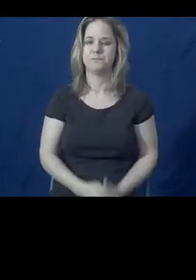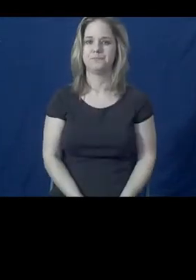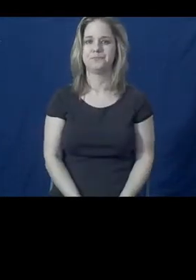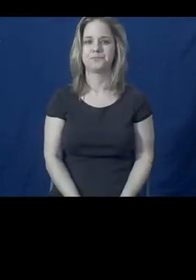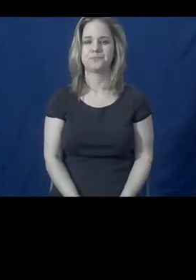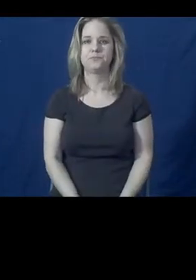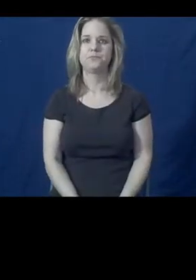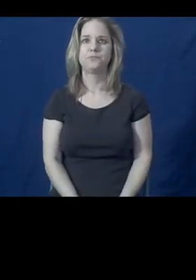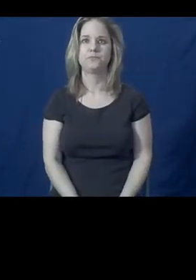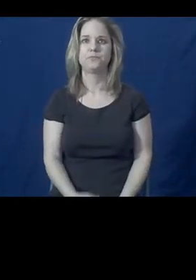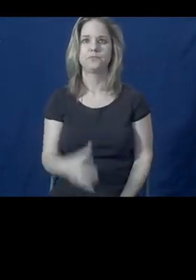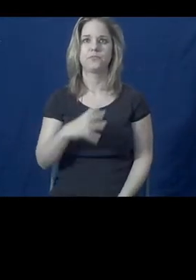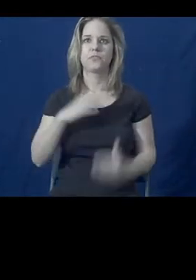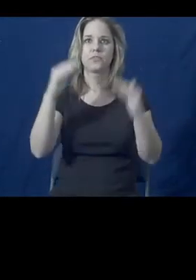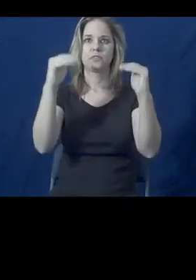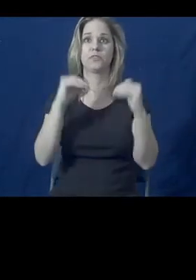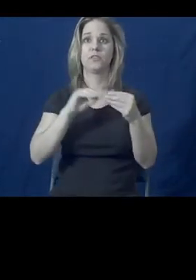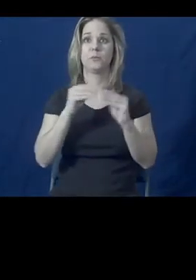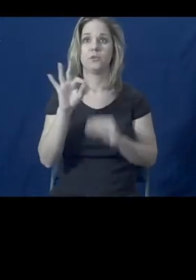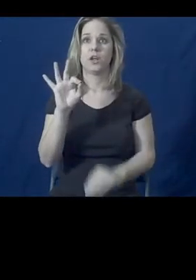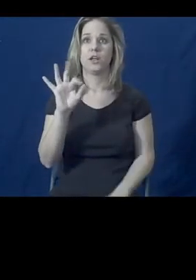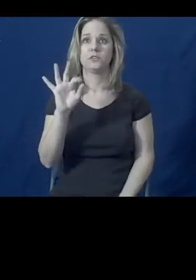Go to slide nine, please.